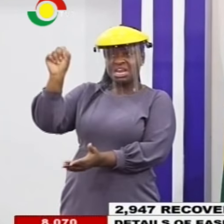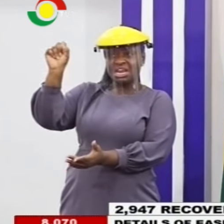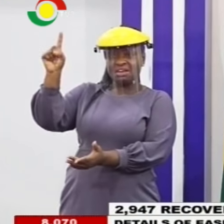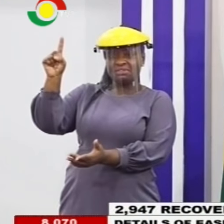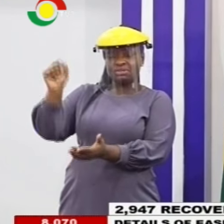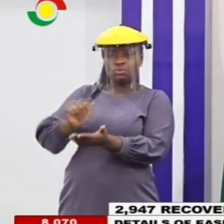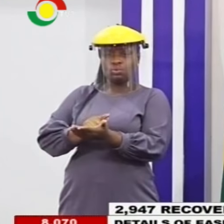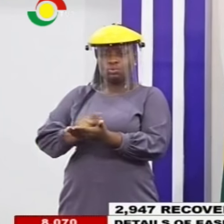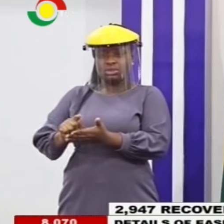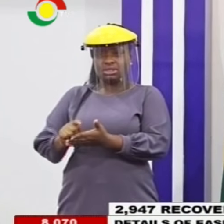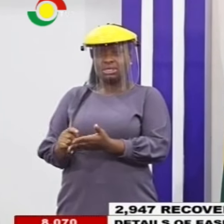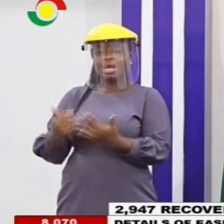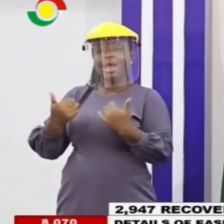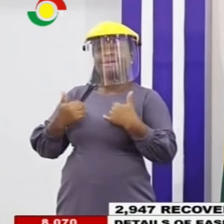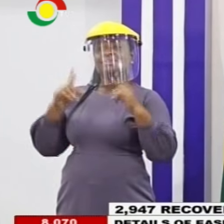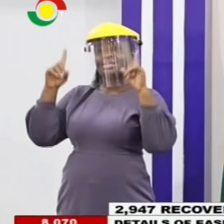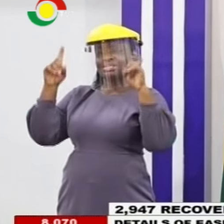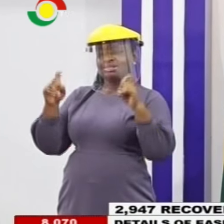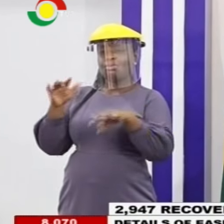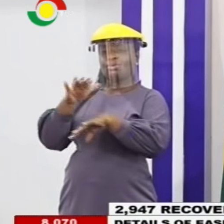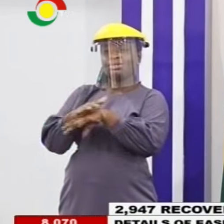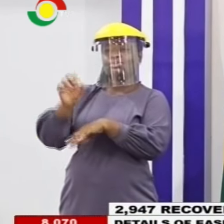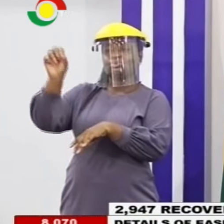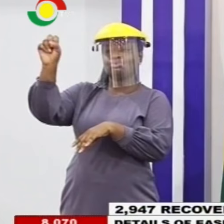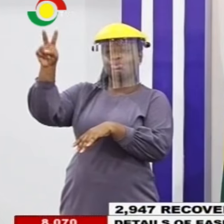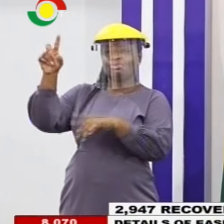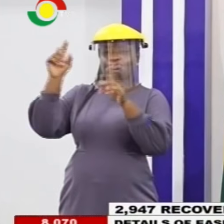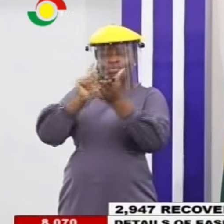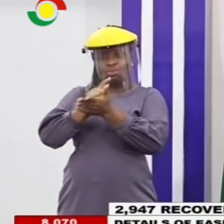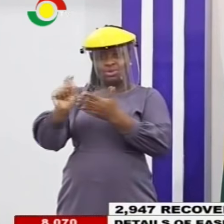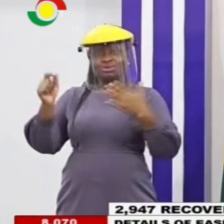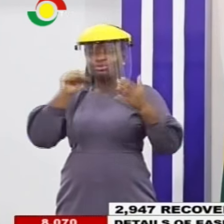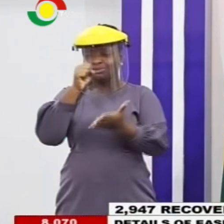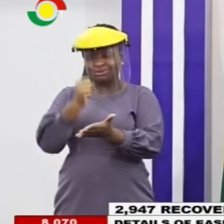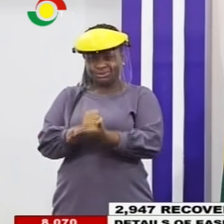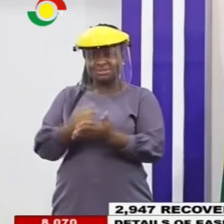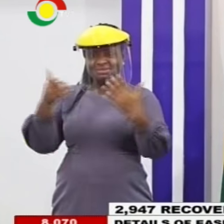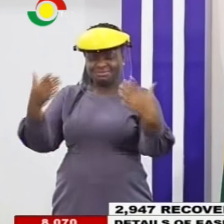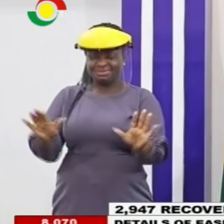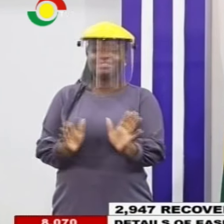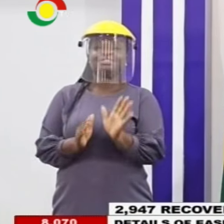the 12th week to ensure that they finish the academic year.